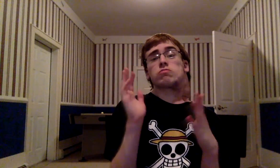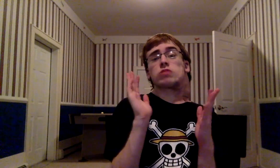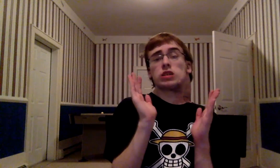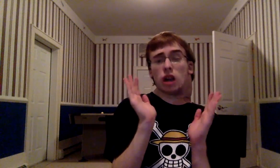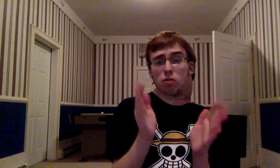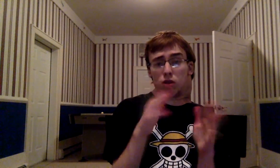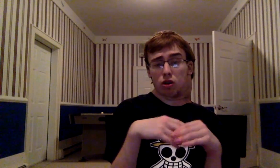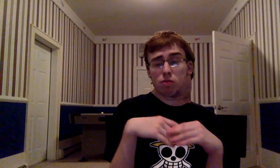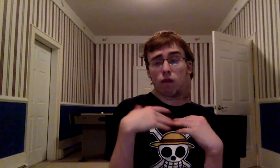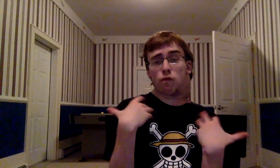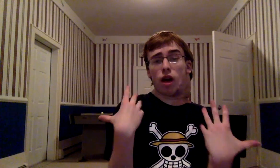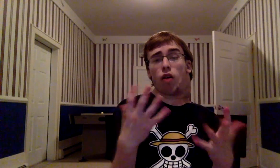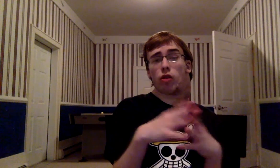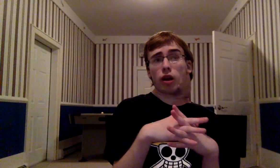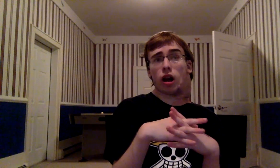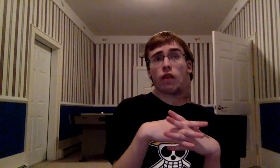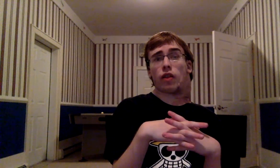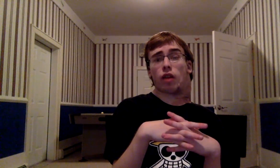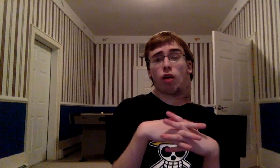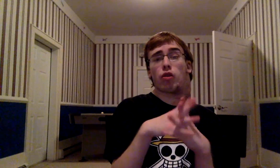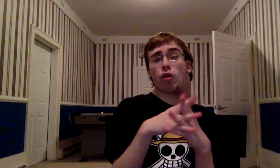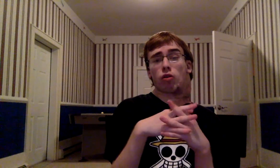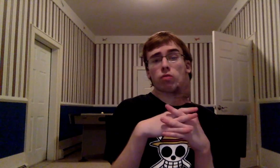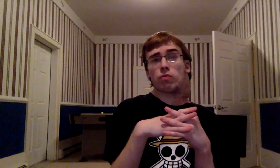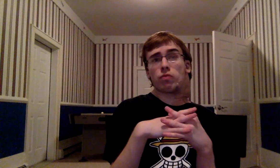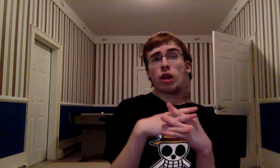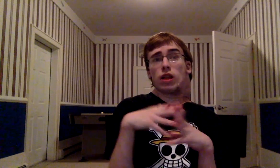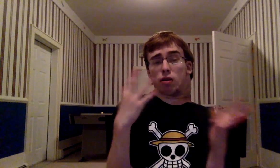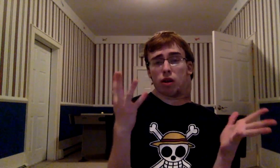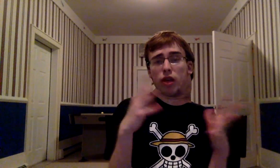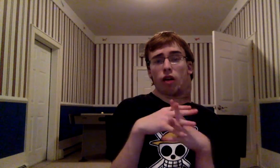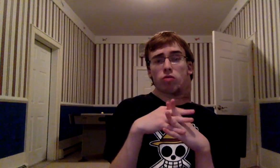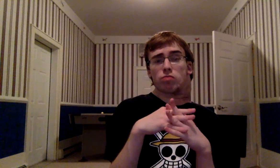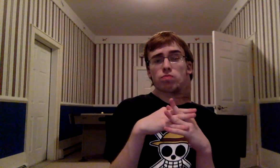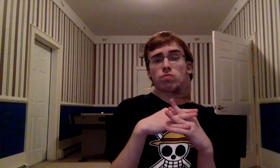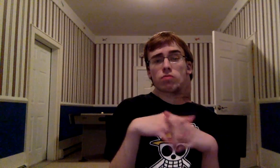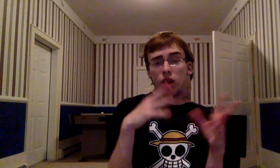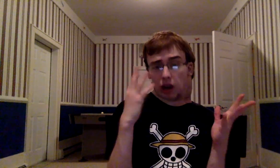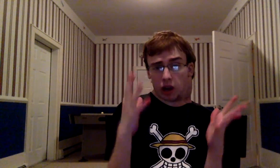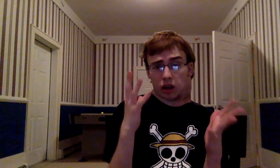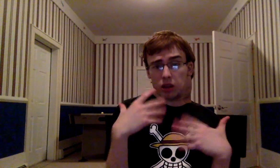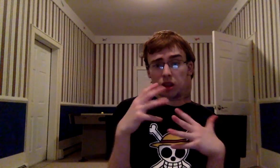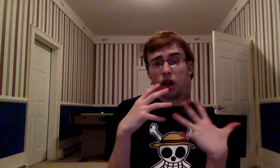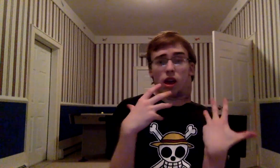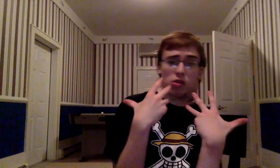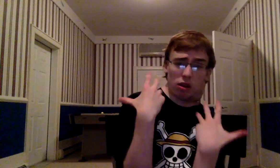And that was where Kubo failed in the content of this arc Now where he failed He could, is it You actually,